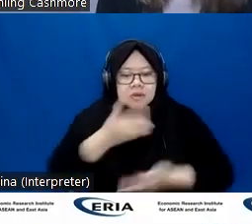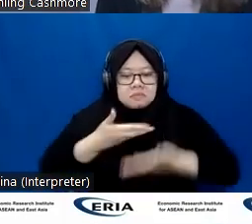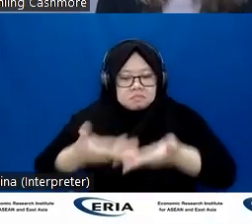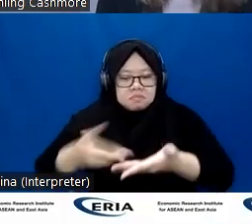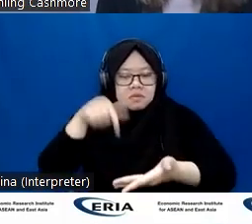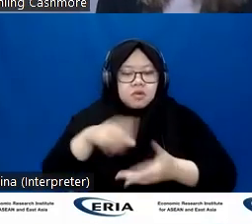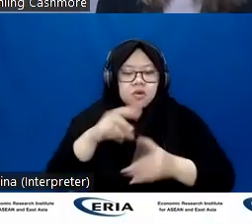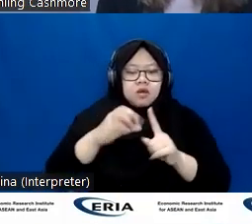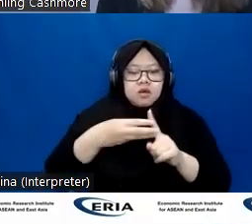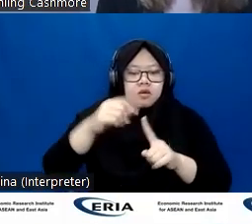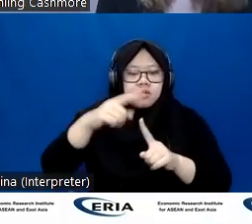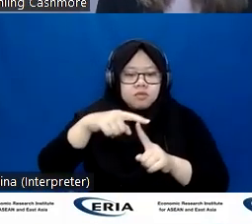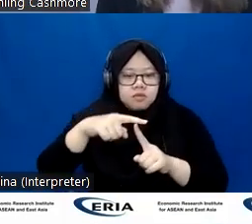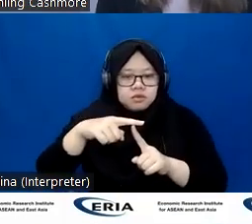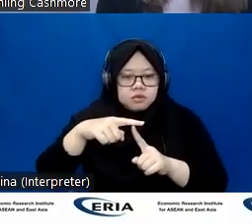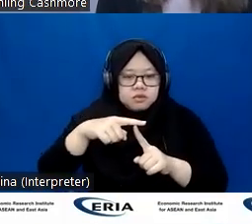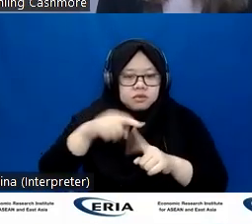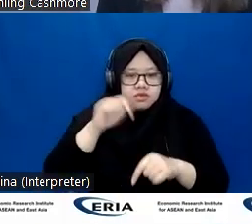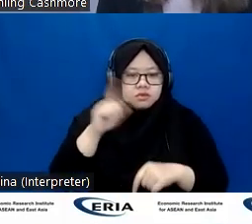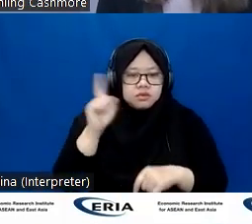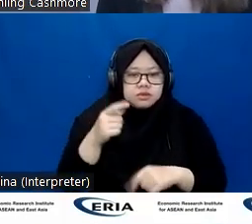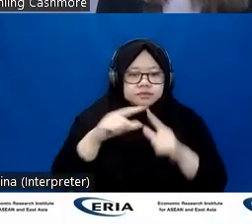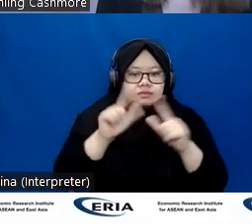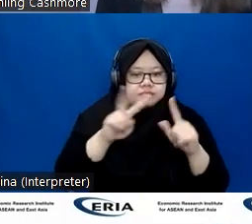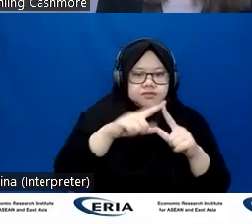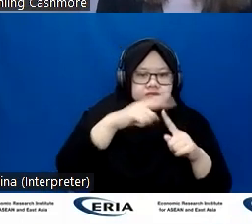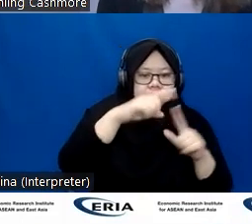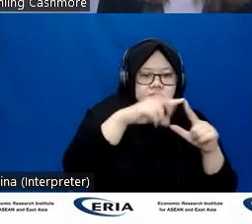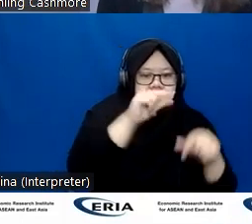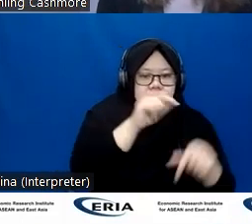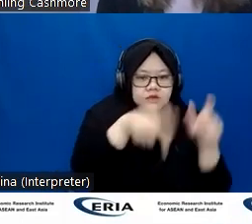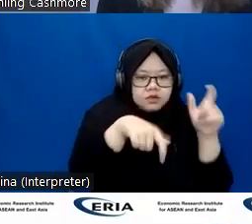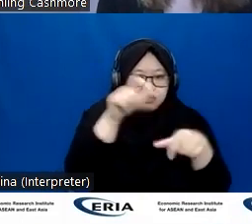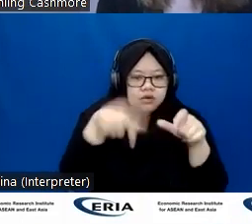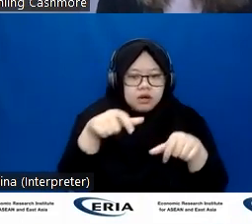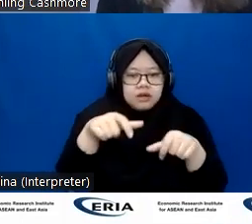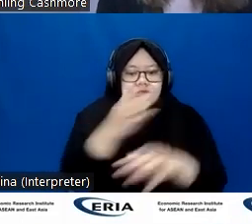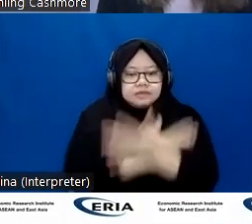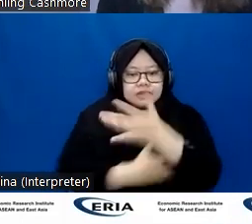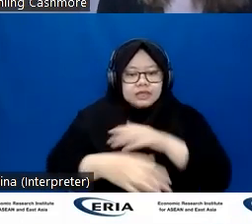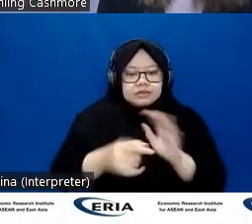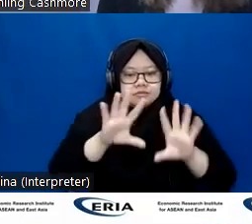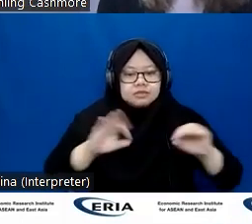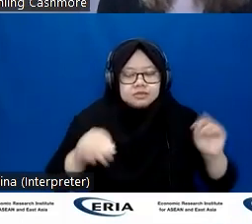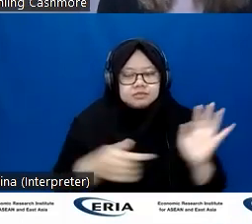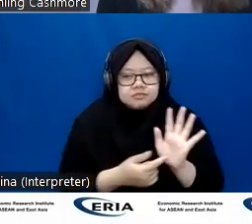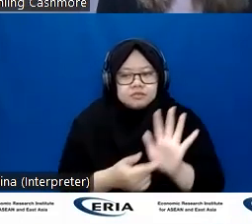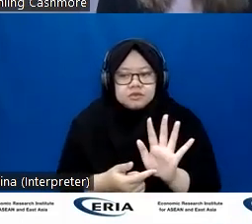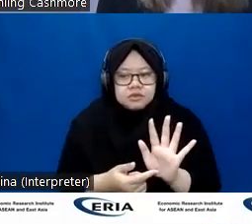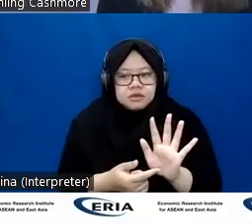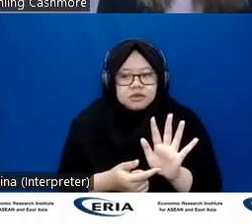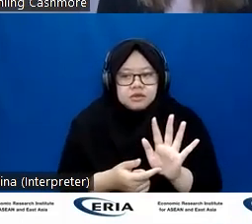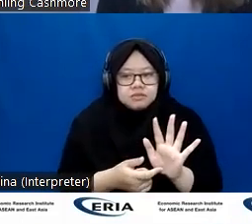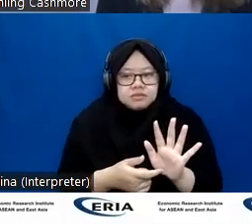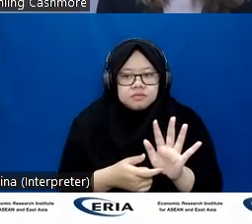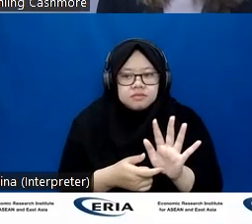And these are often people with severe physical disabilities, which impacts their mobility, and they use eye tracking